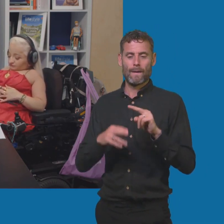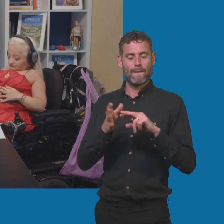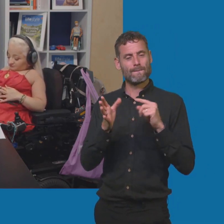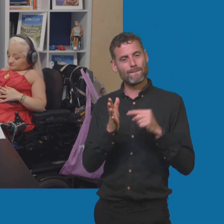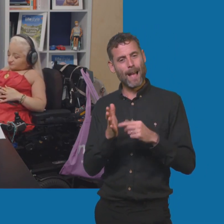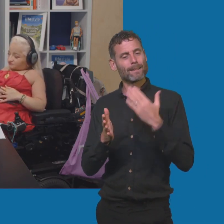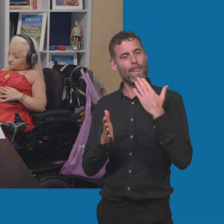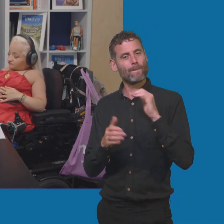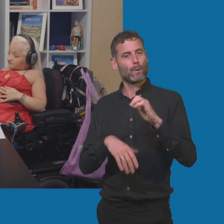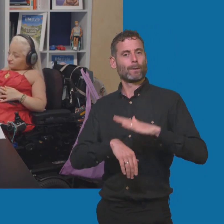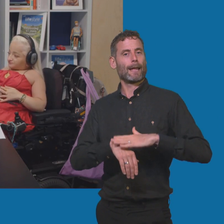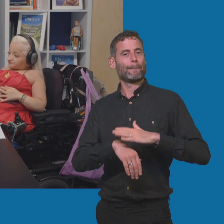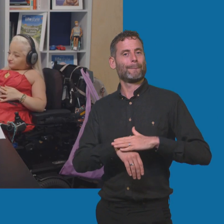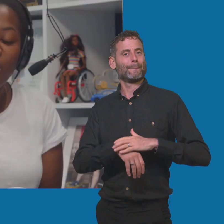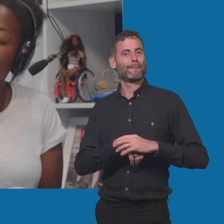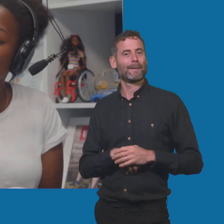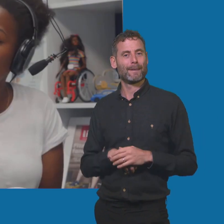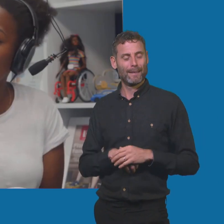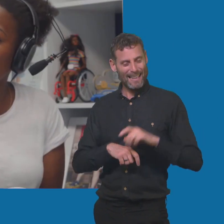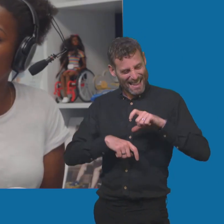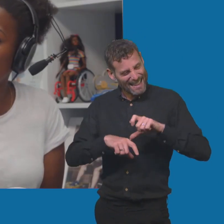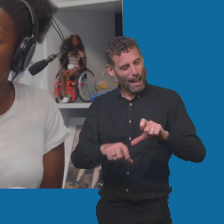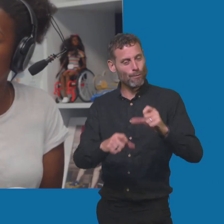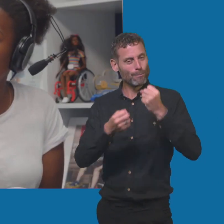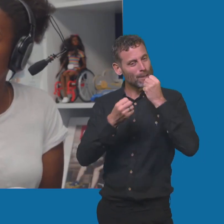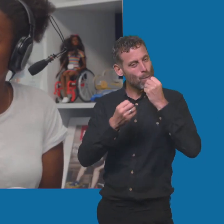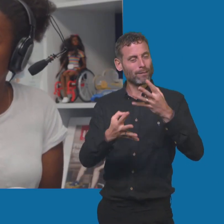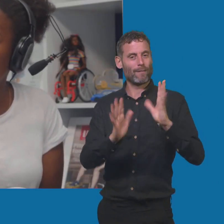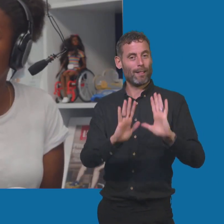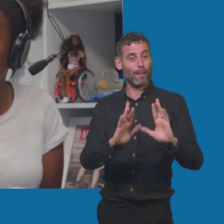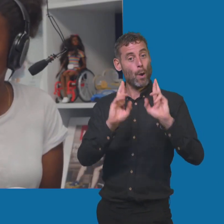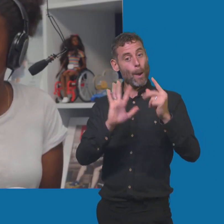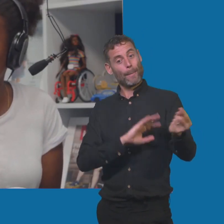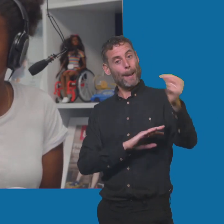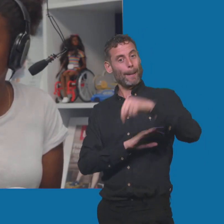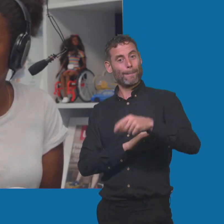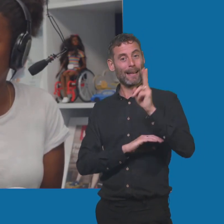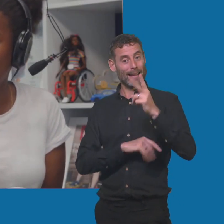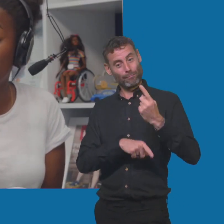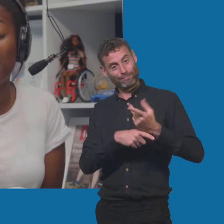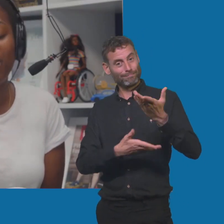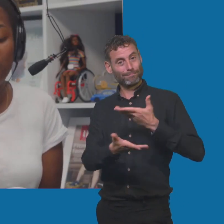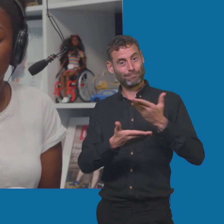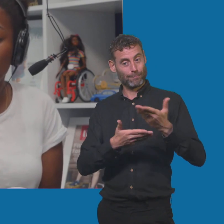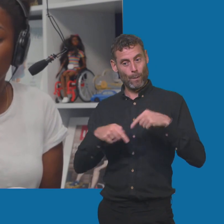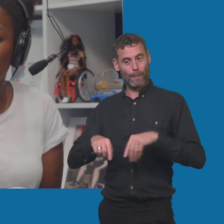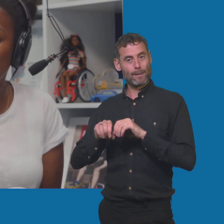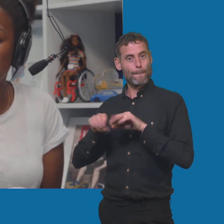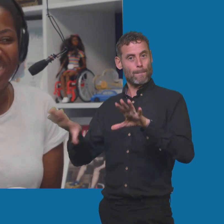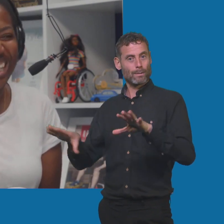much. Honestly, keep being great and hopefully you'll come back and talk to us, whether that be in the magazine or on the podcast again. So yeah, I'm definitely keeping in touch. I'll be booking